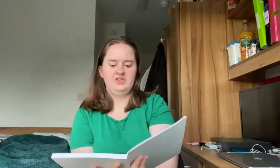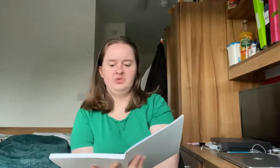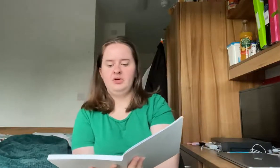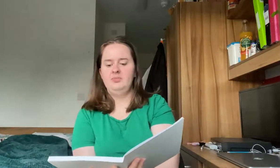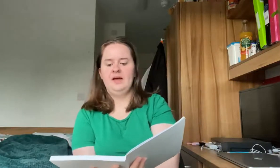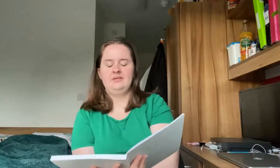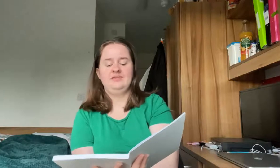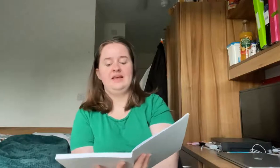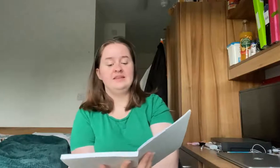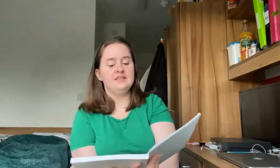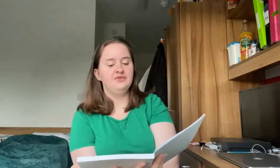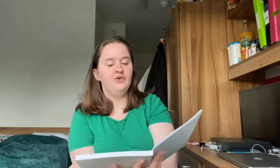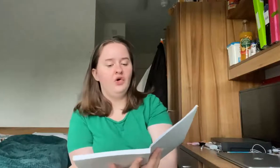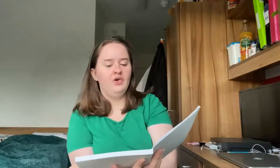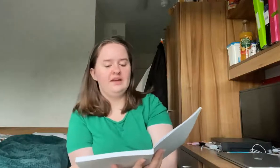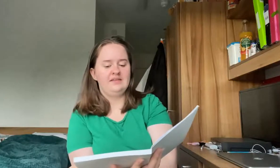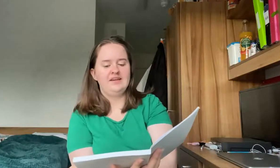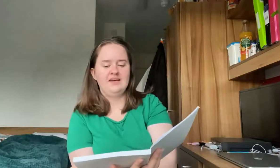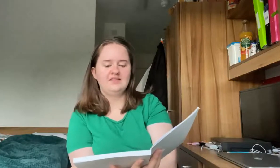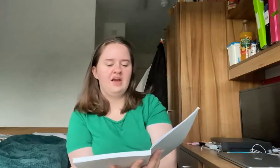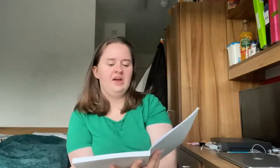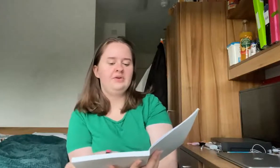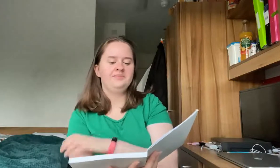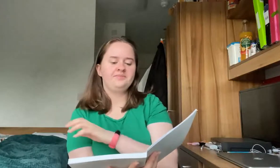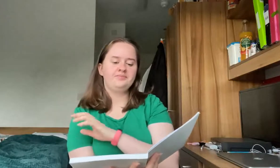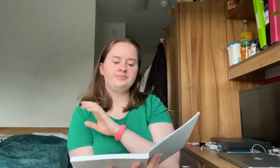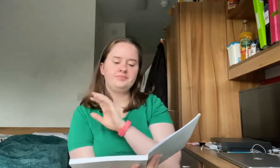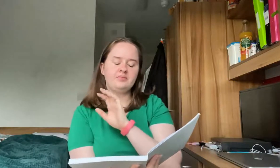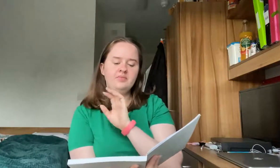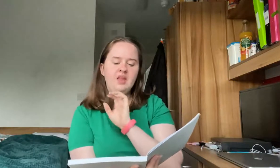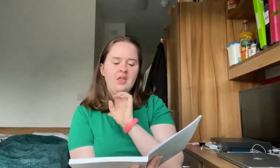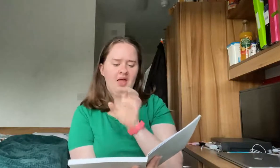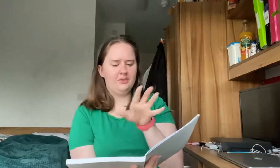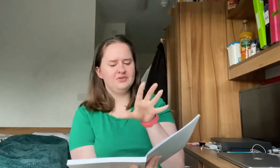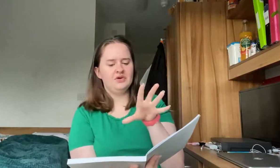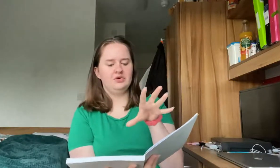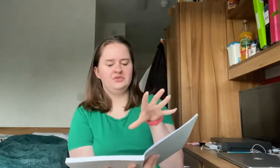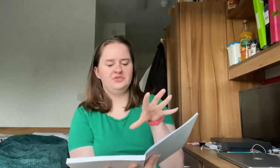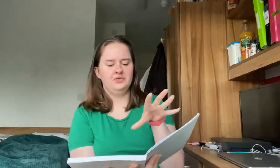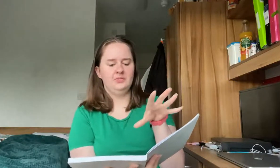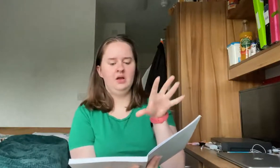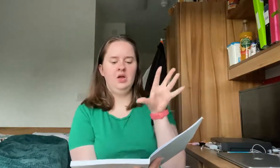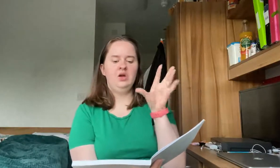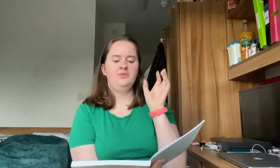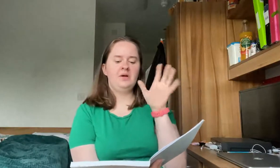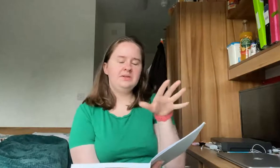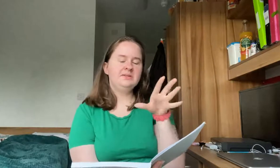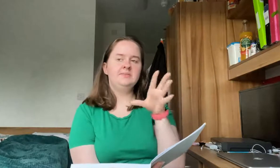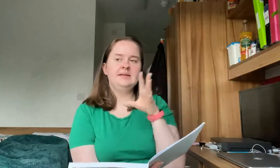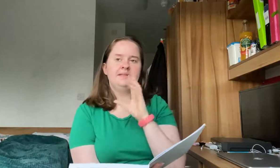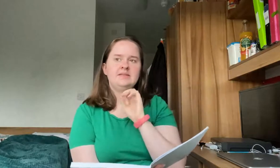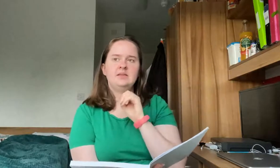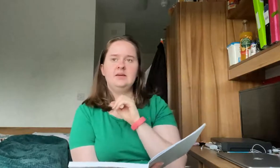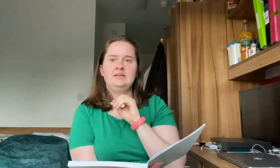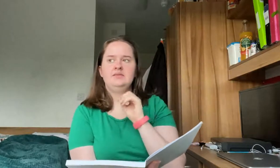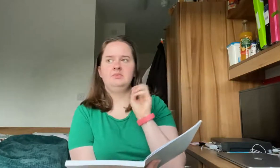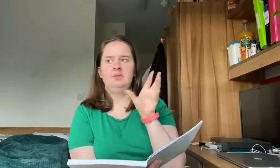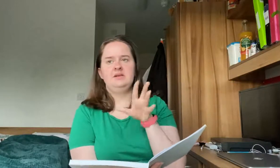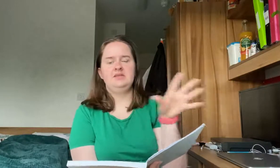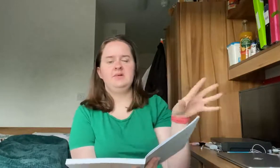£12.84 in Tesco that was on some frozen bets because when we did my